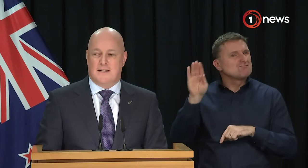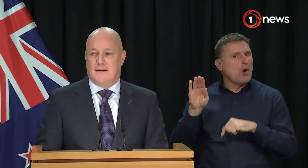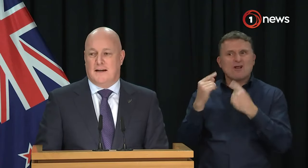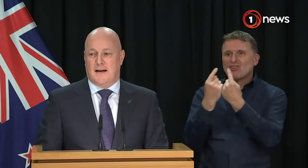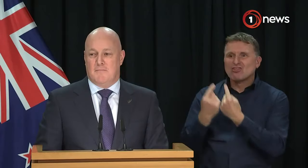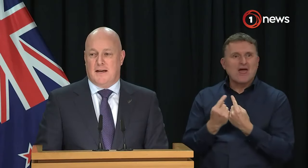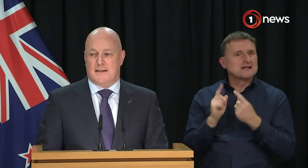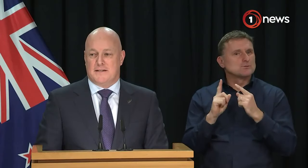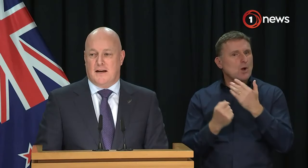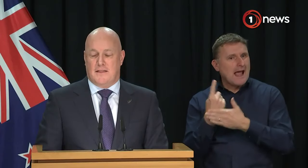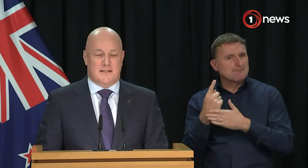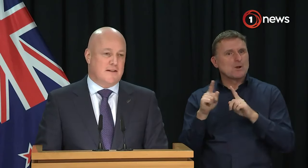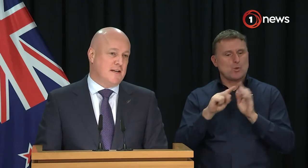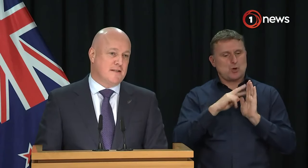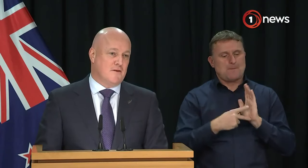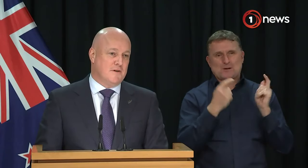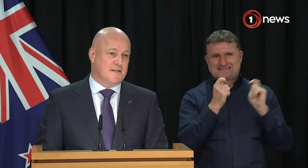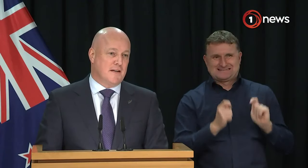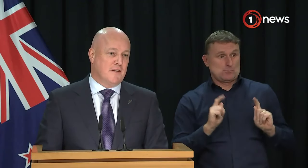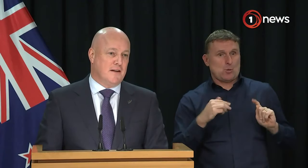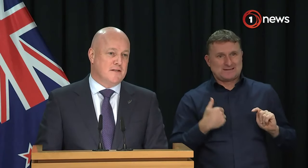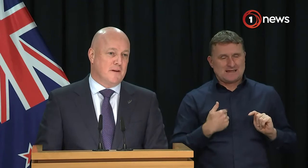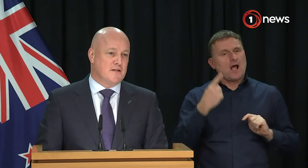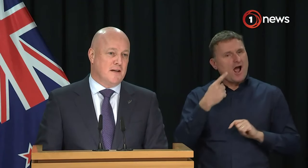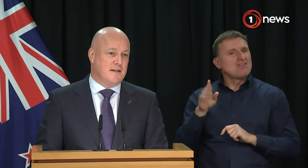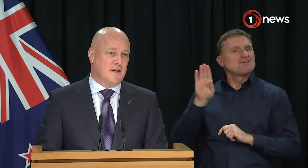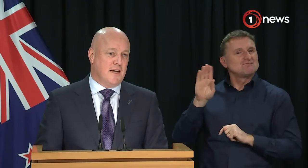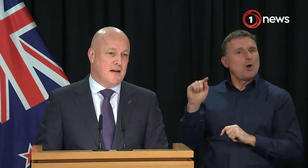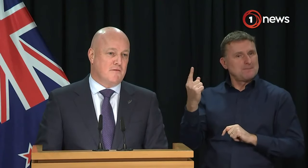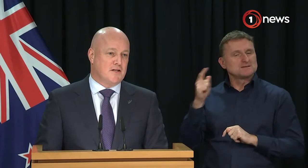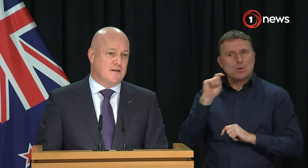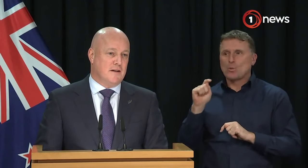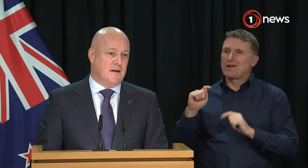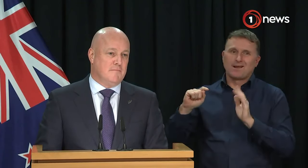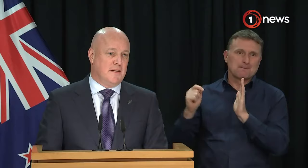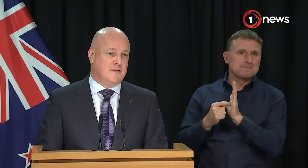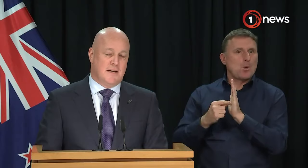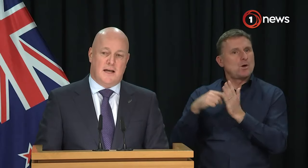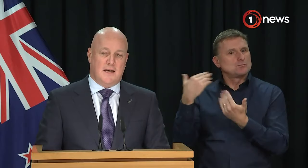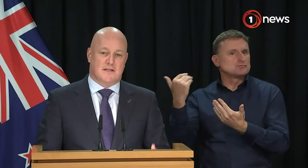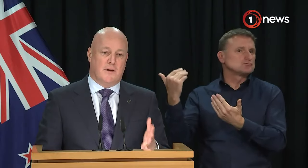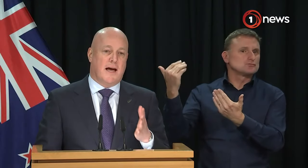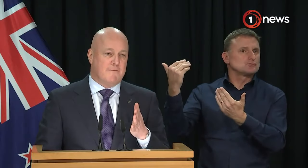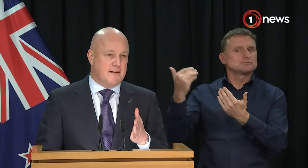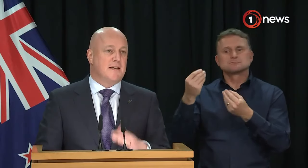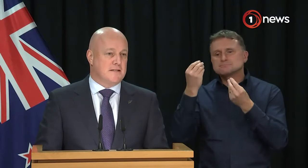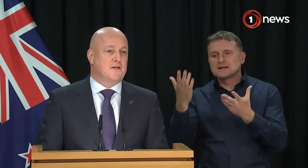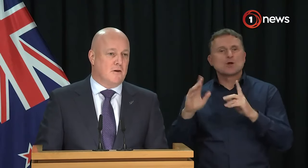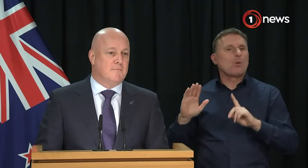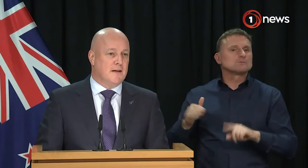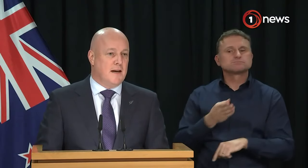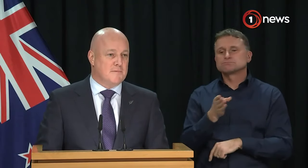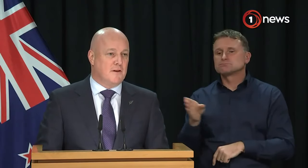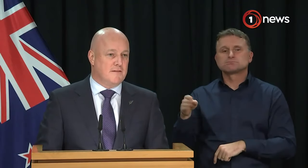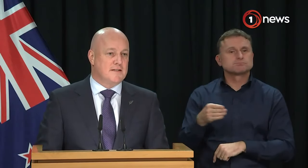of our policy, and I think it's fantastic that the Foreign Minister is going to give a keynote speech setting out our direction, and he is doing a fantastic